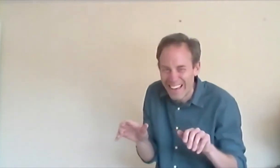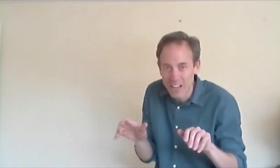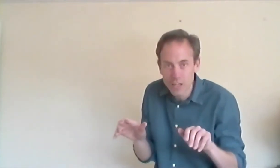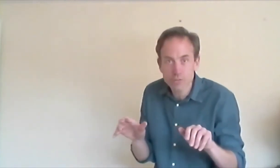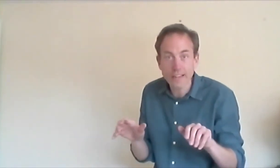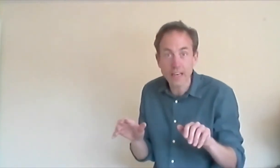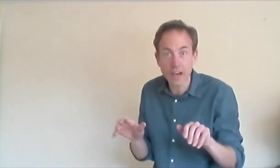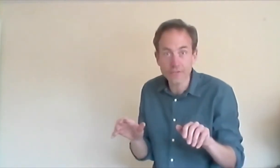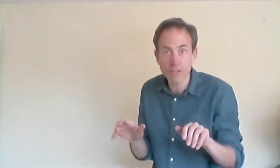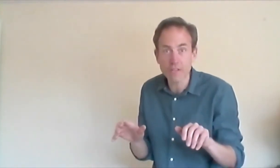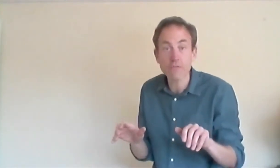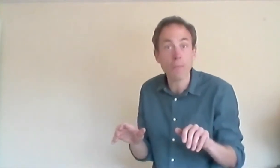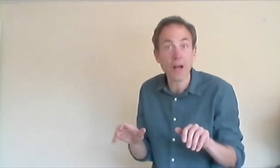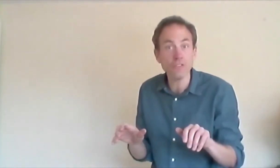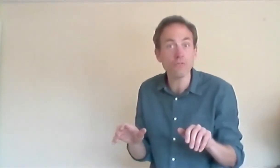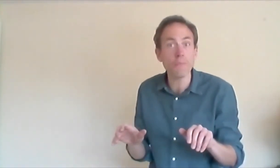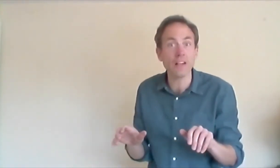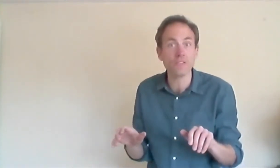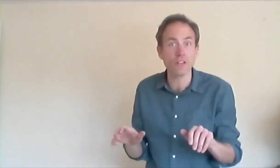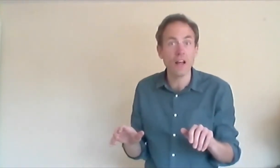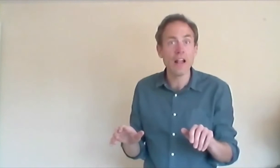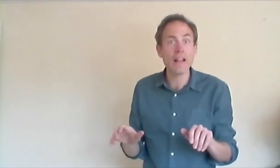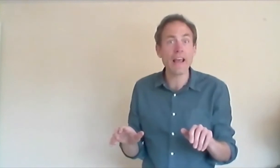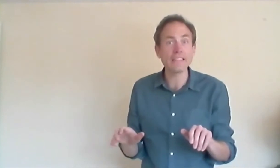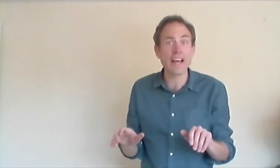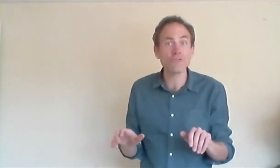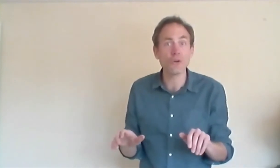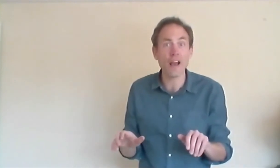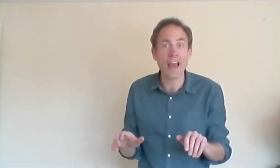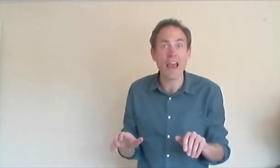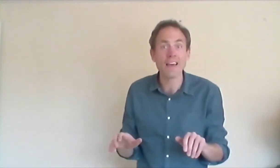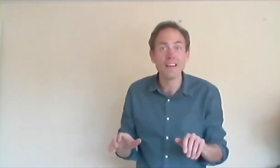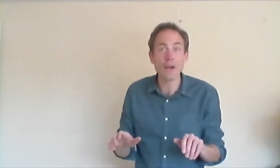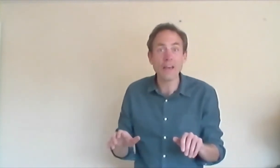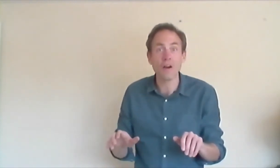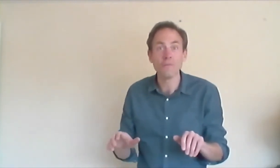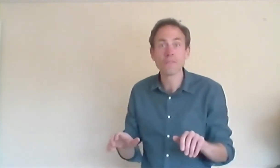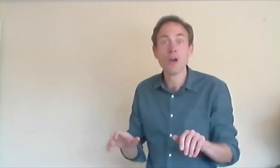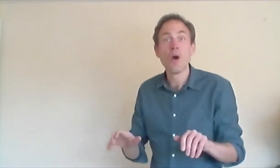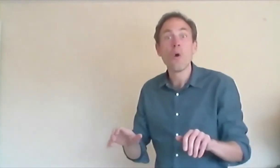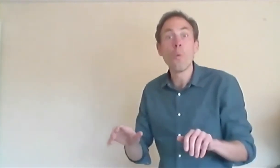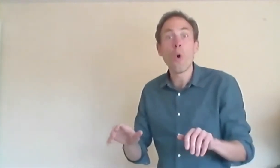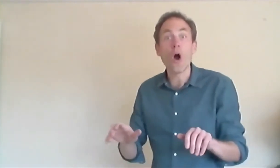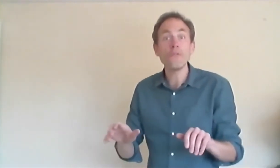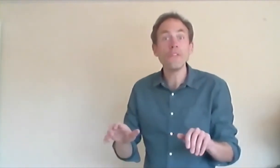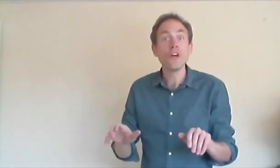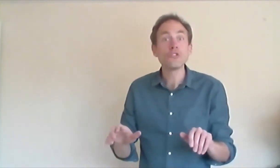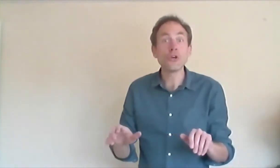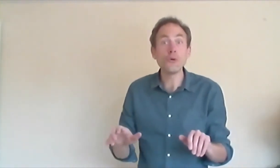Ready? After three, Rapunzel, Rapunzel, let down your hair. Here we go. One, two,